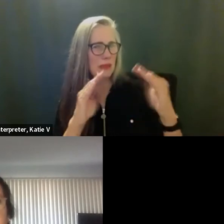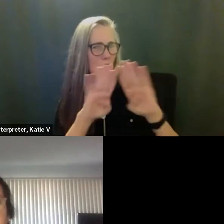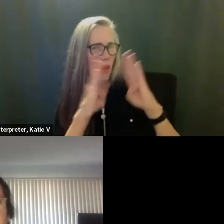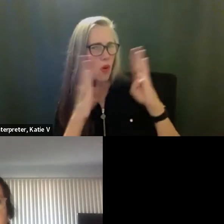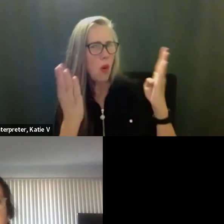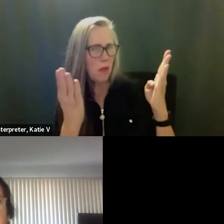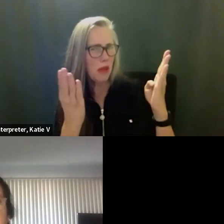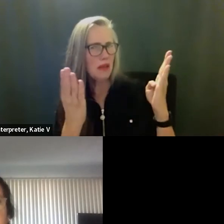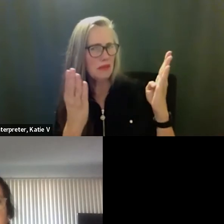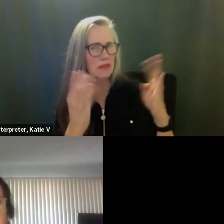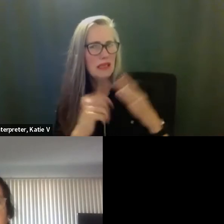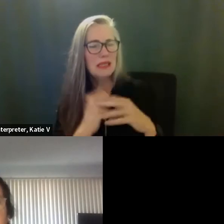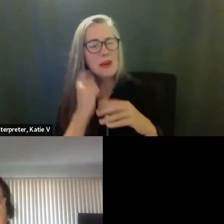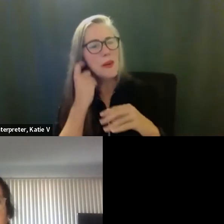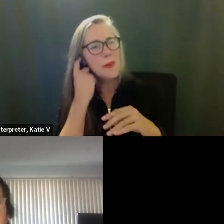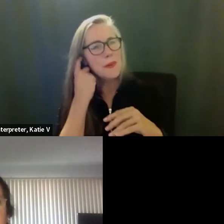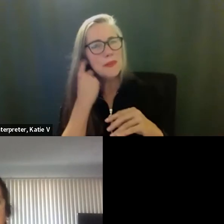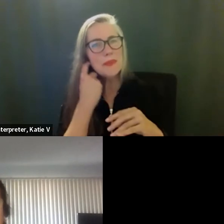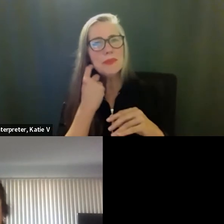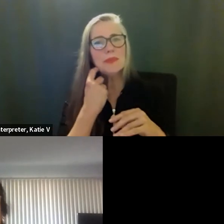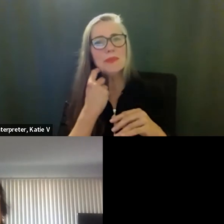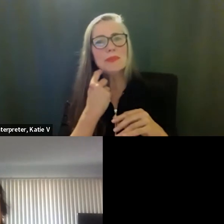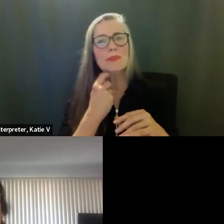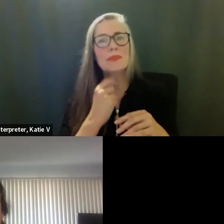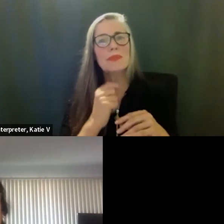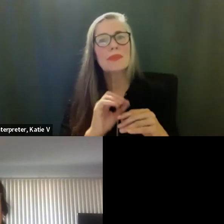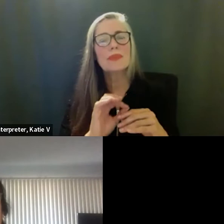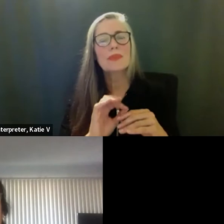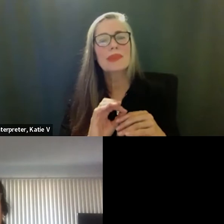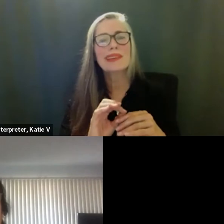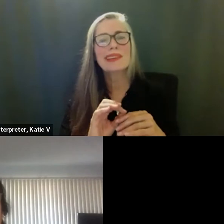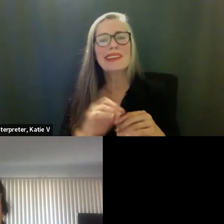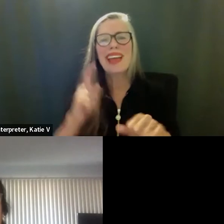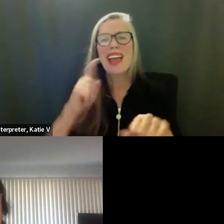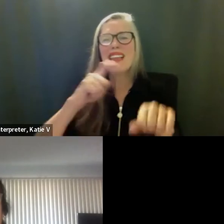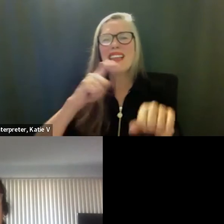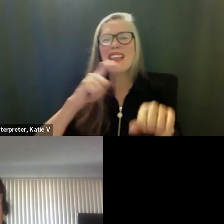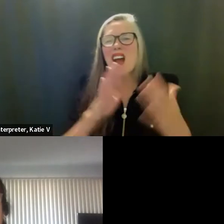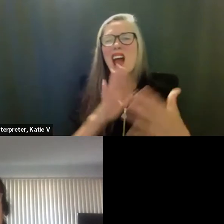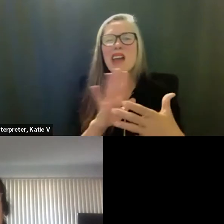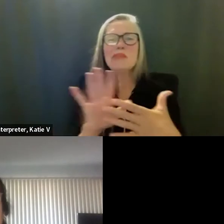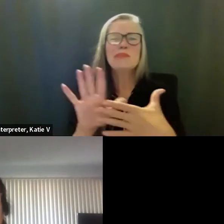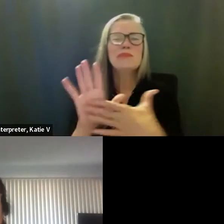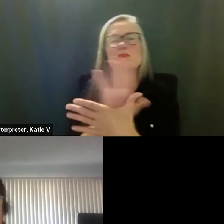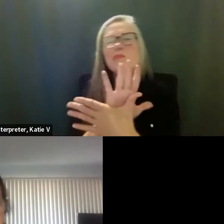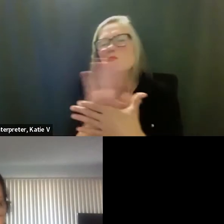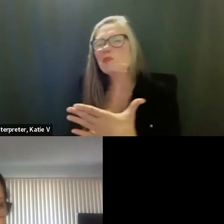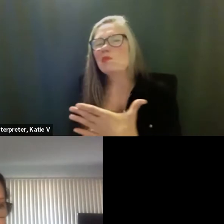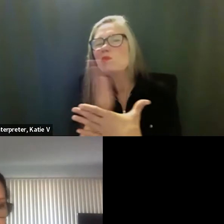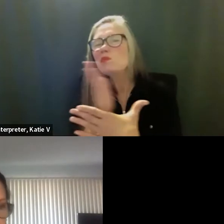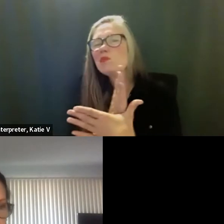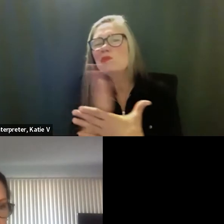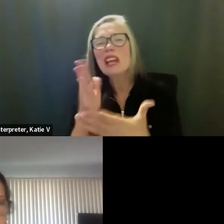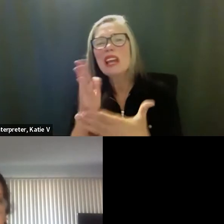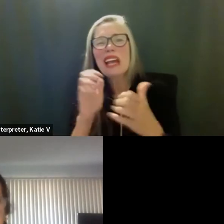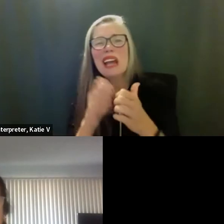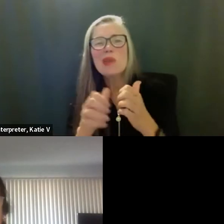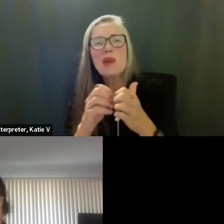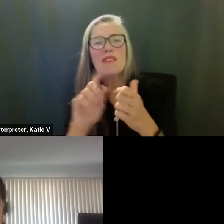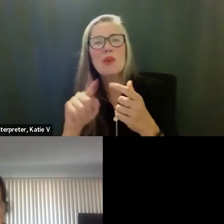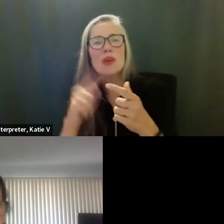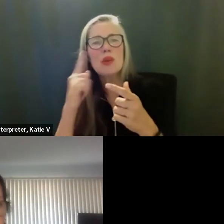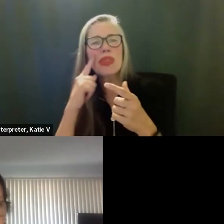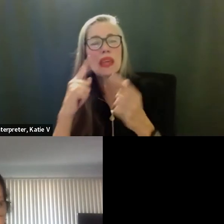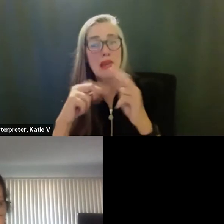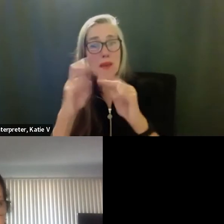Oh, just, uh, it's a rough timeframe of the completion of the project. Uh, I do